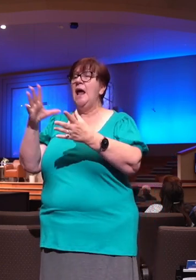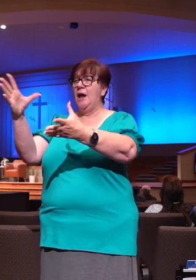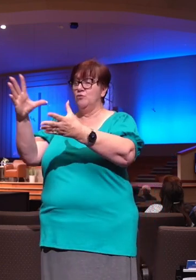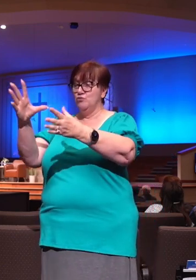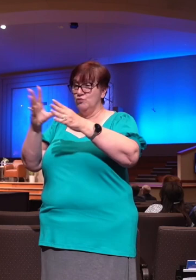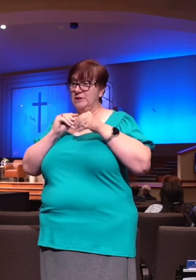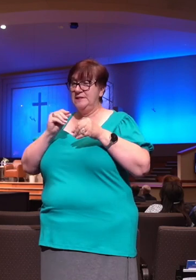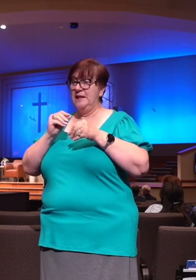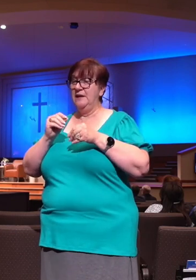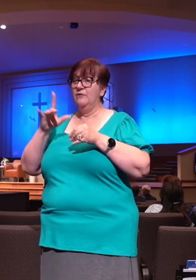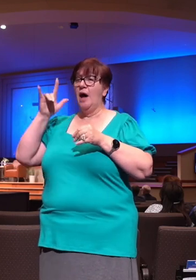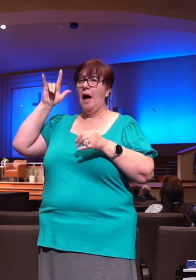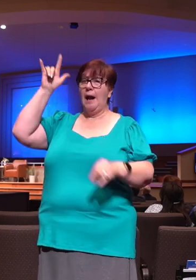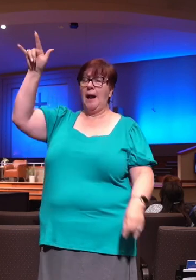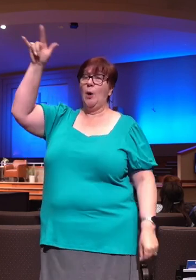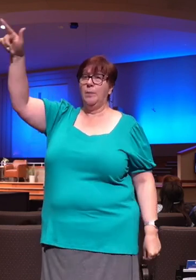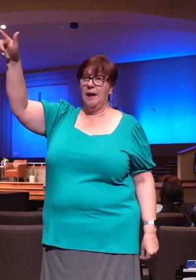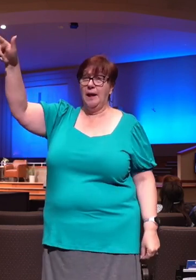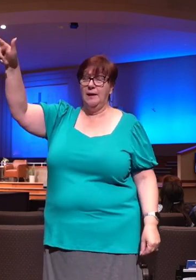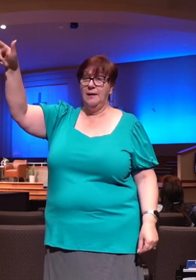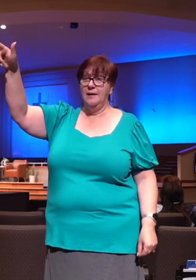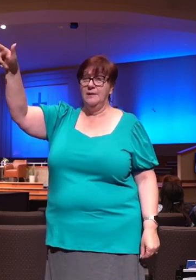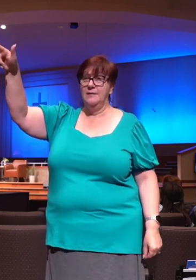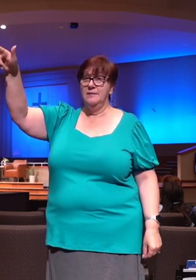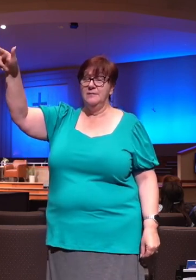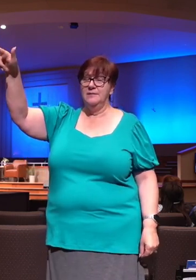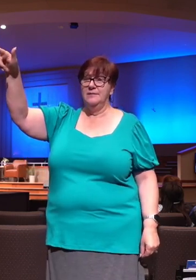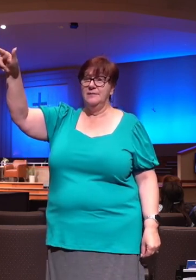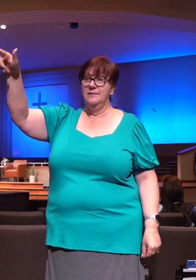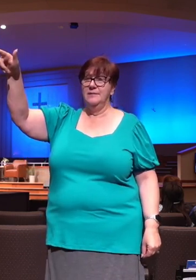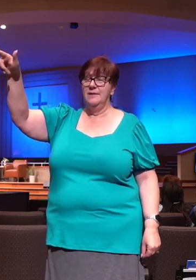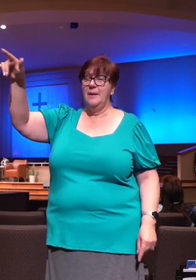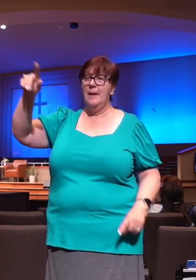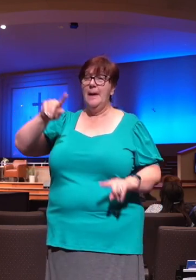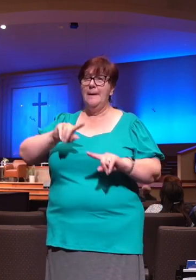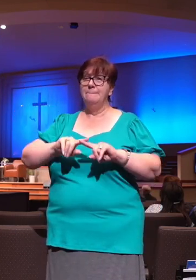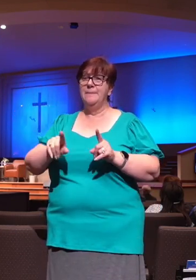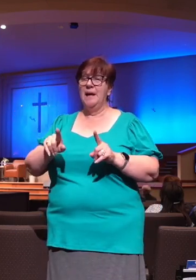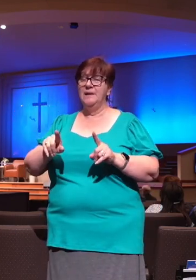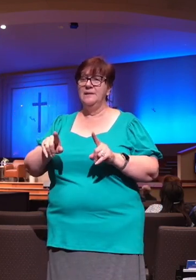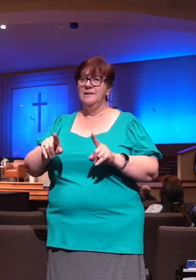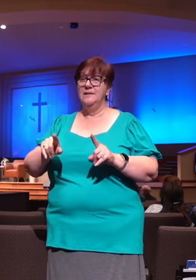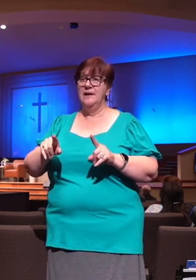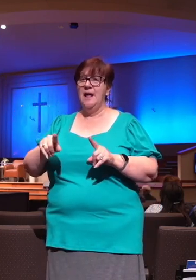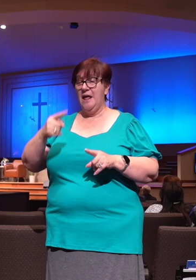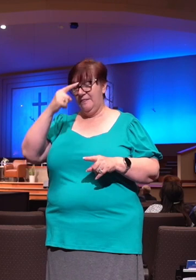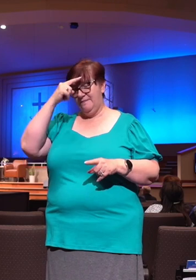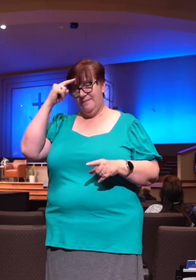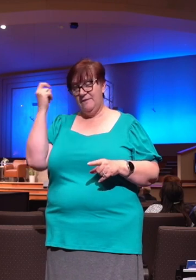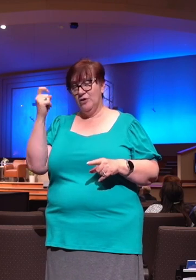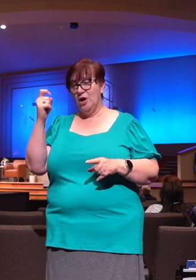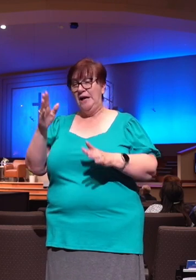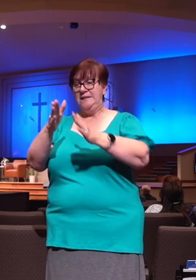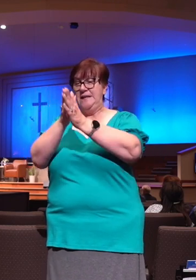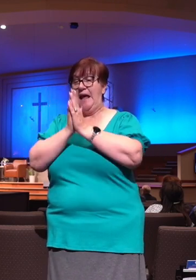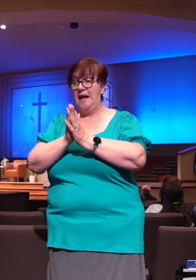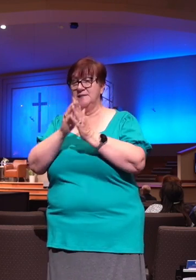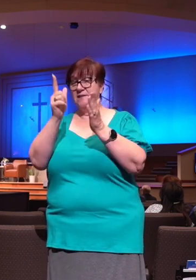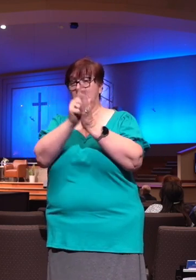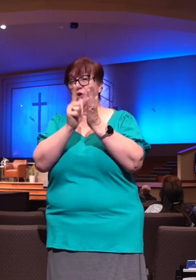and they didn't send it through their legal department for a final sign-off. And they forgot to put a disclaimer at the bottom of the commercial. And there was a man sitting there.